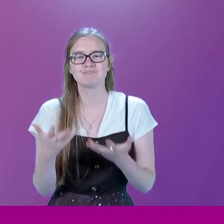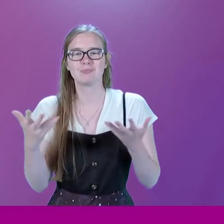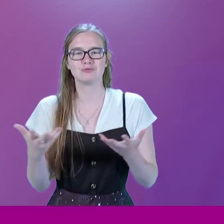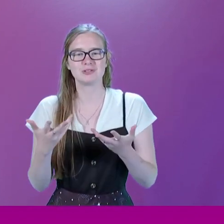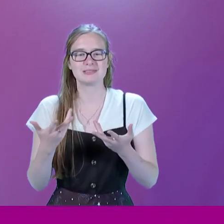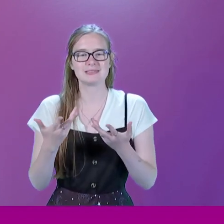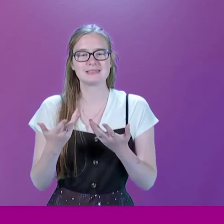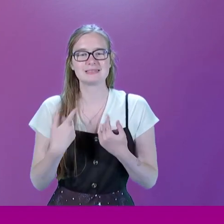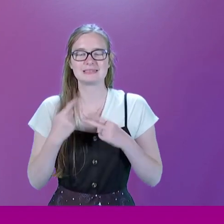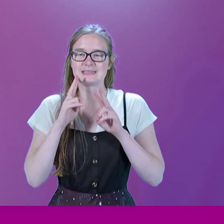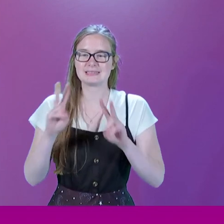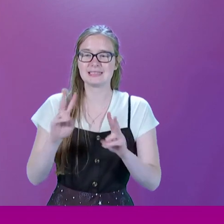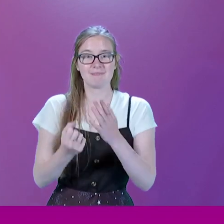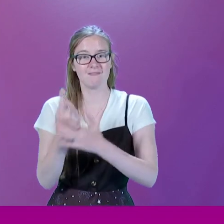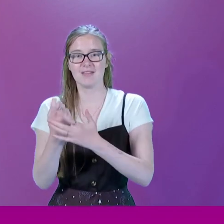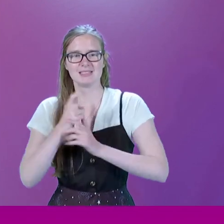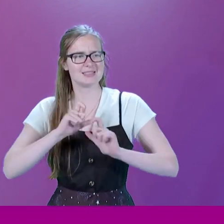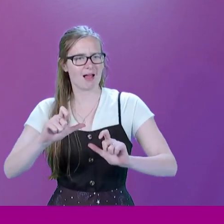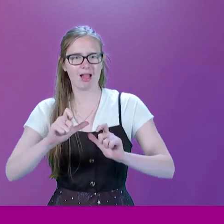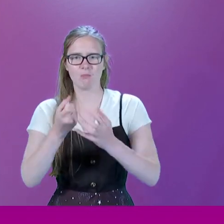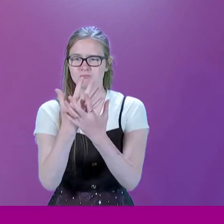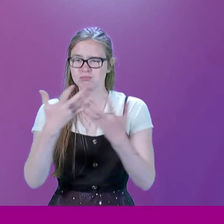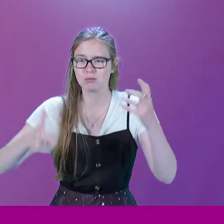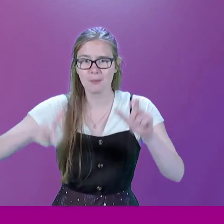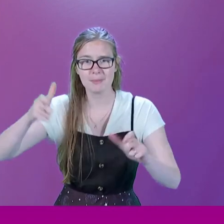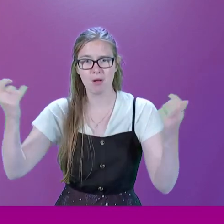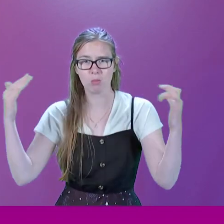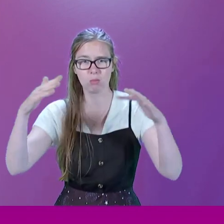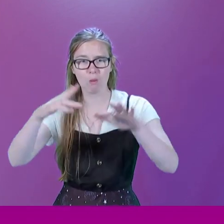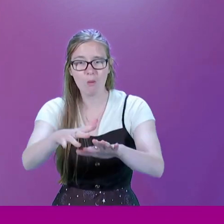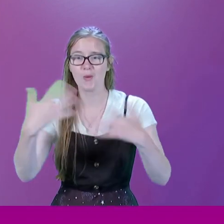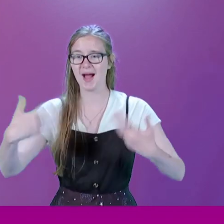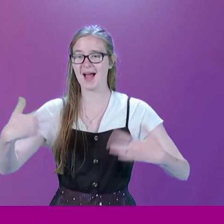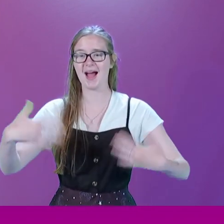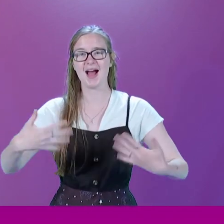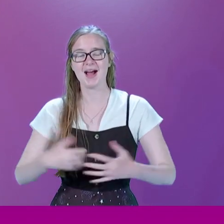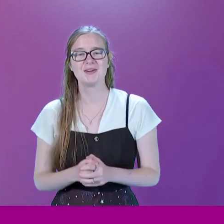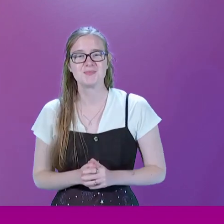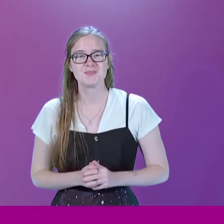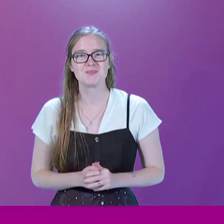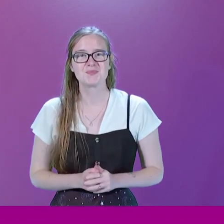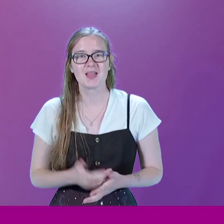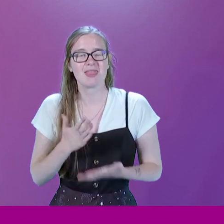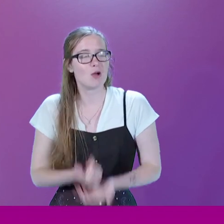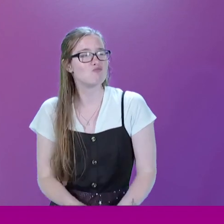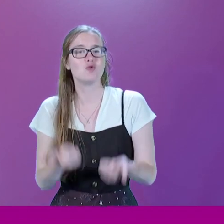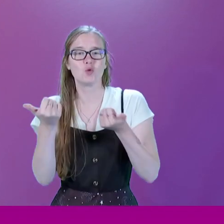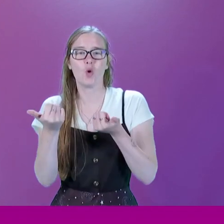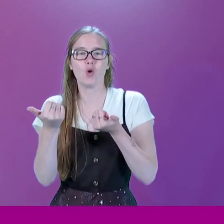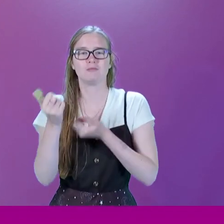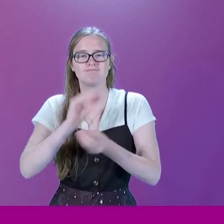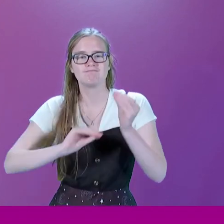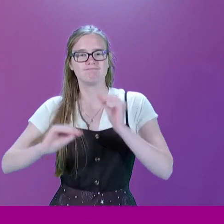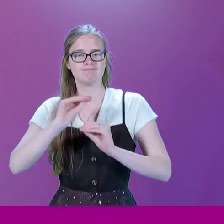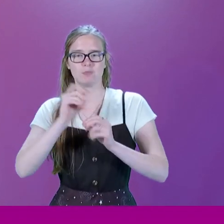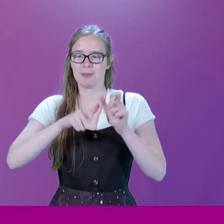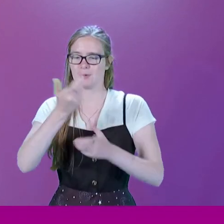see that the events are still so well subscribed. I think it's a really good formula for people to